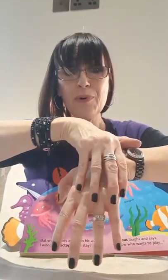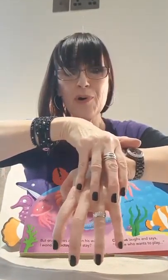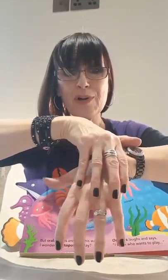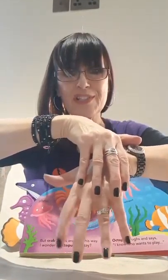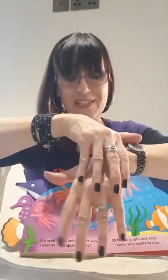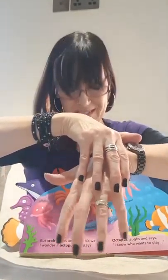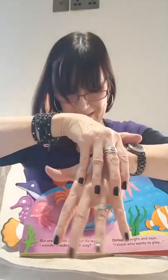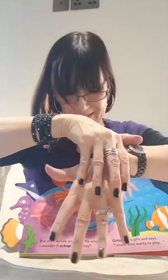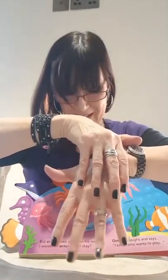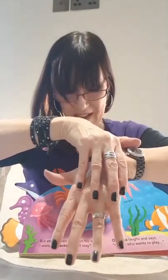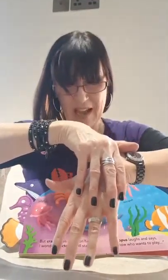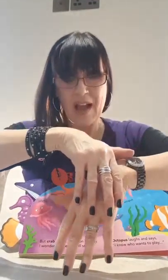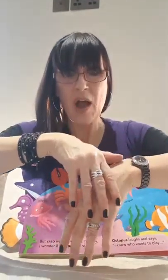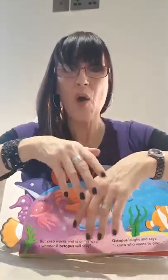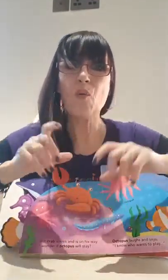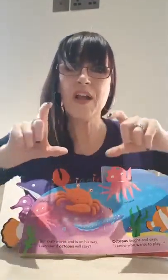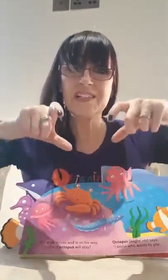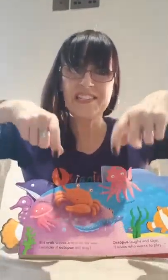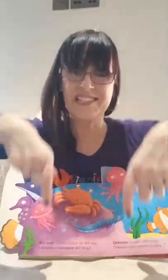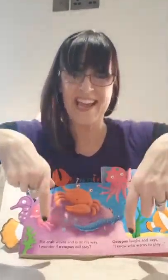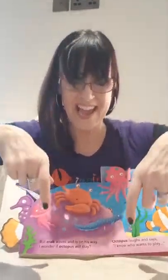will stay.